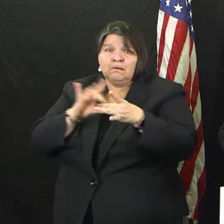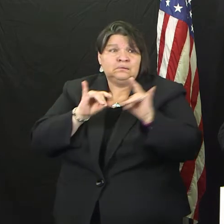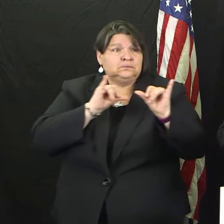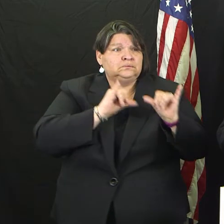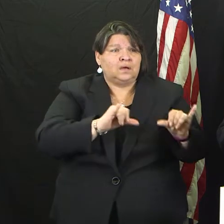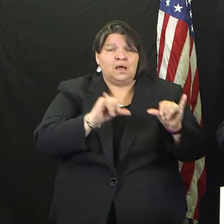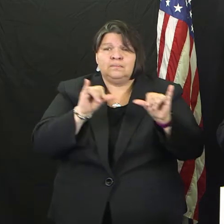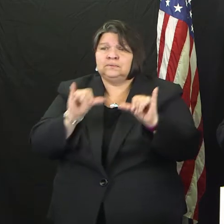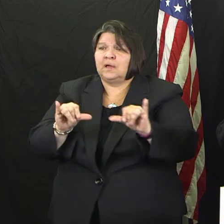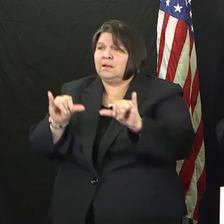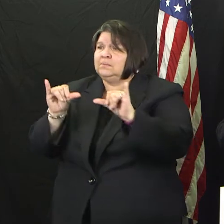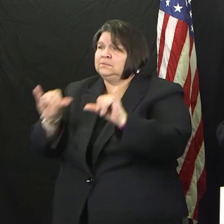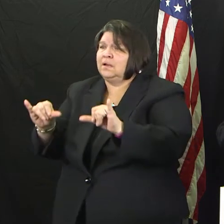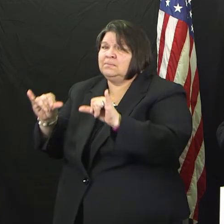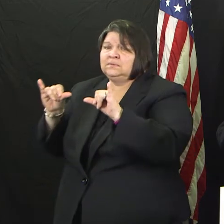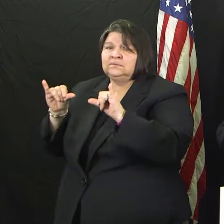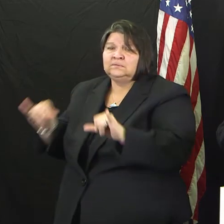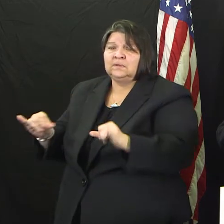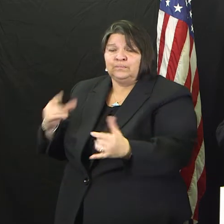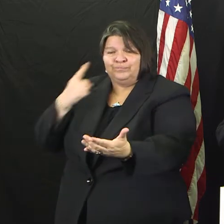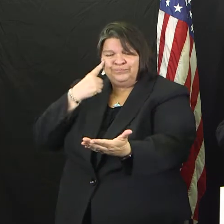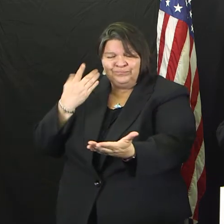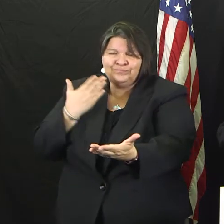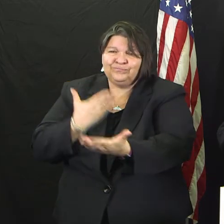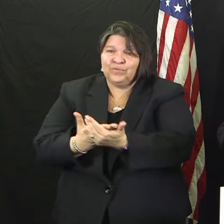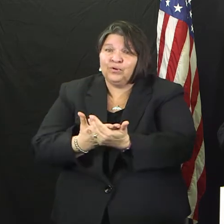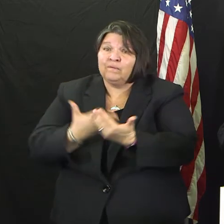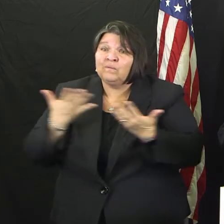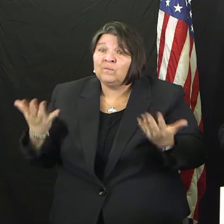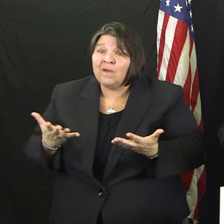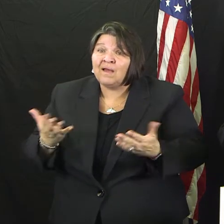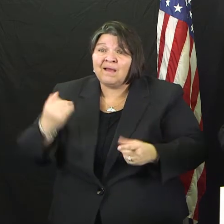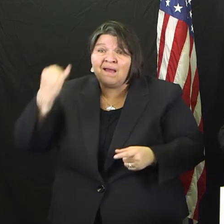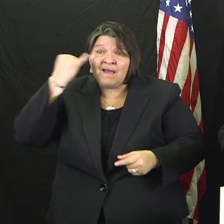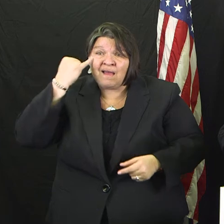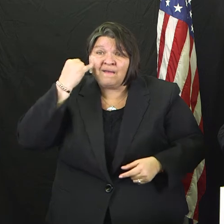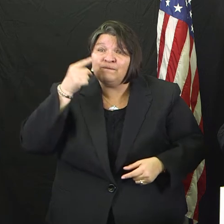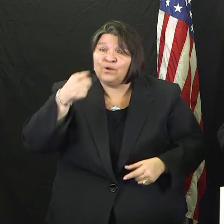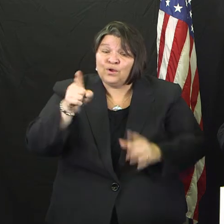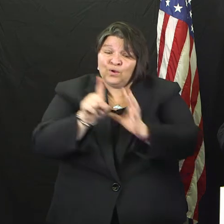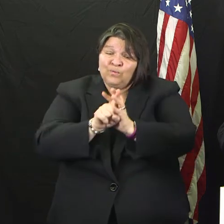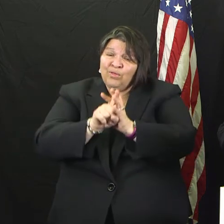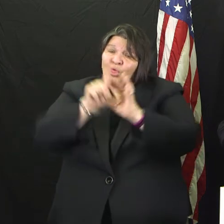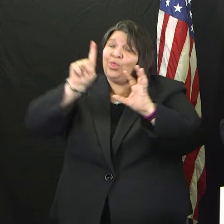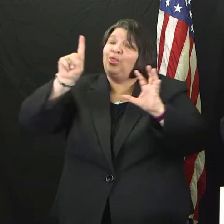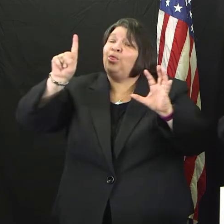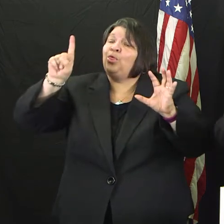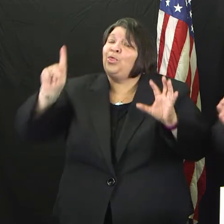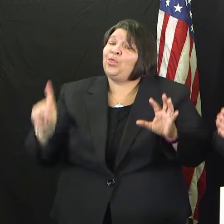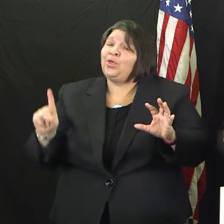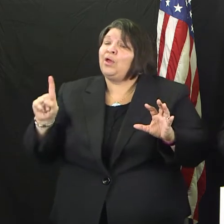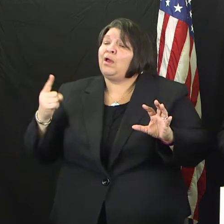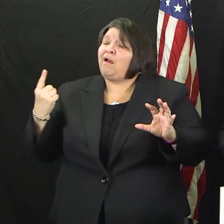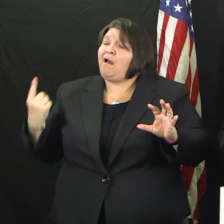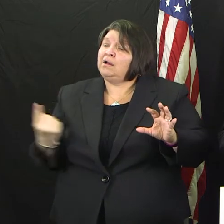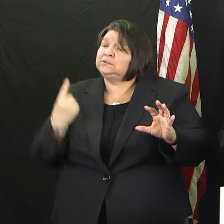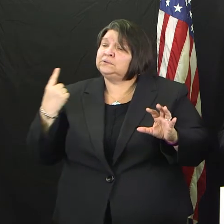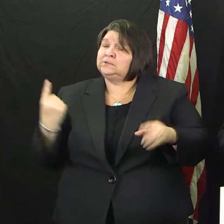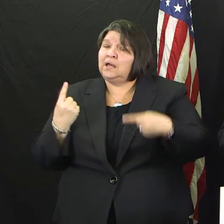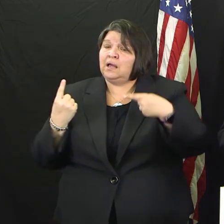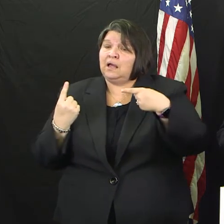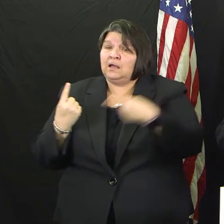better job that you do to isolate yourself from other people,